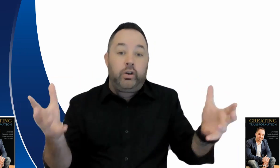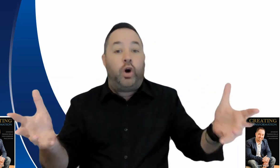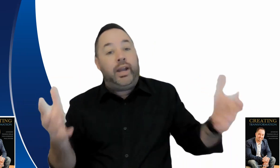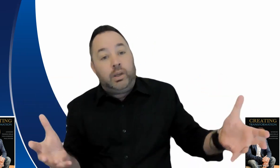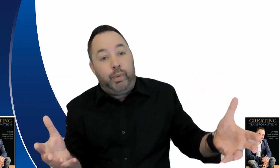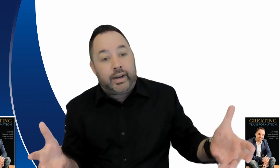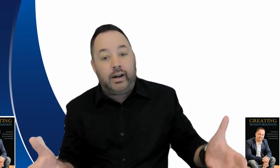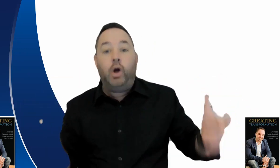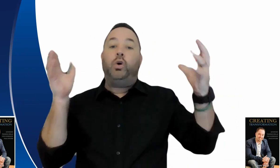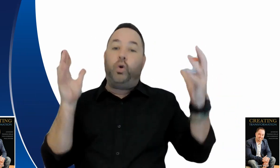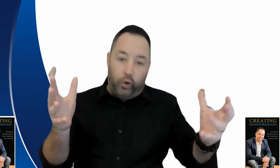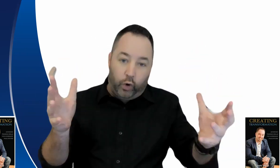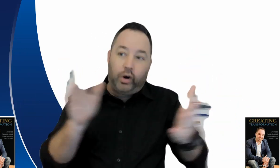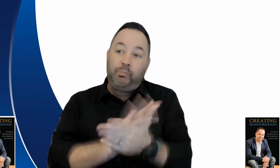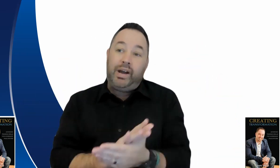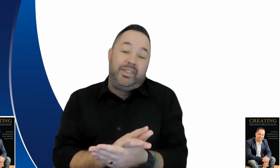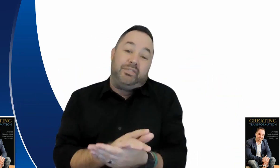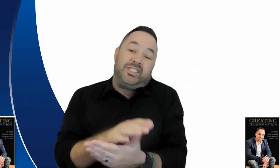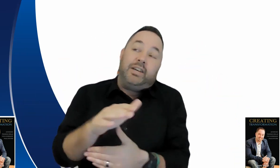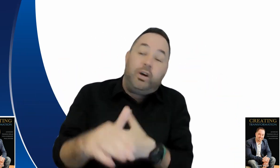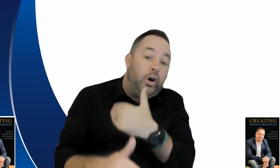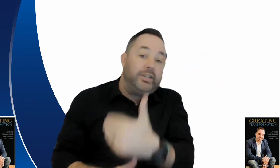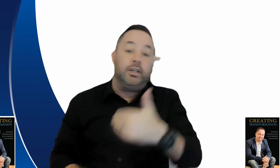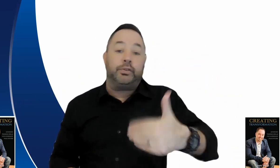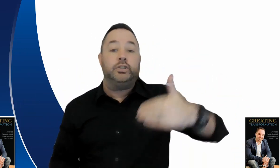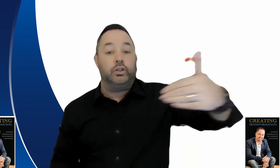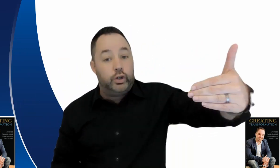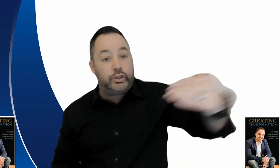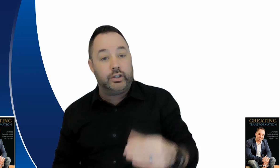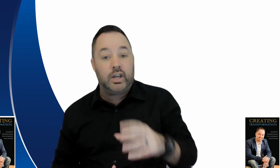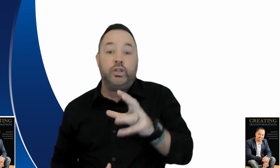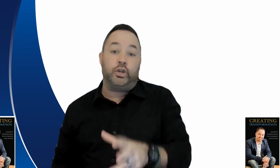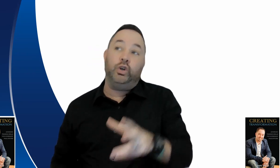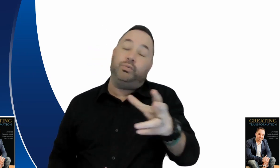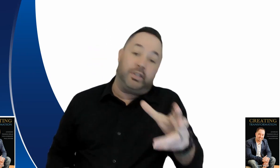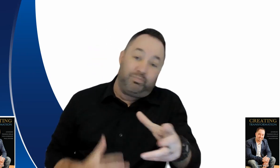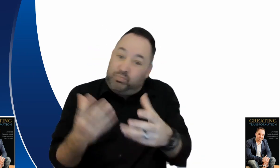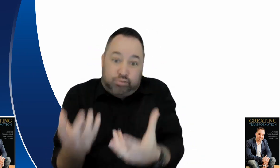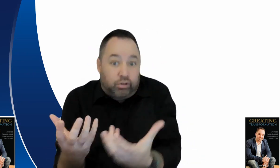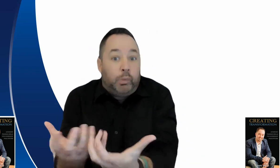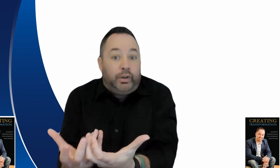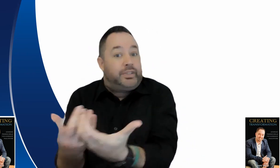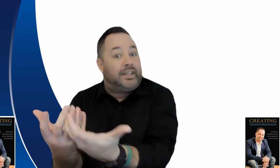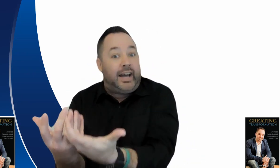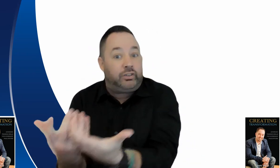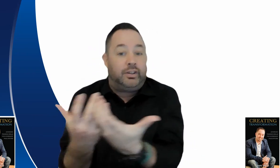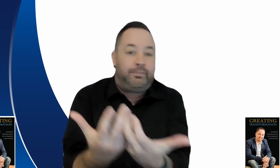don't know any better or maybe they've just never heard different solutions to problems that they actually